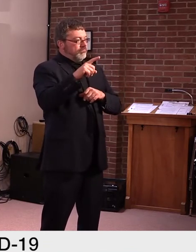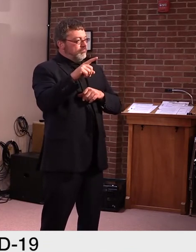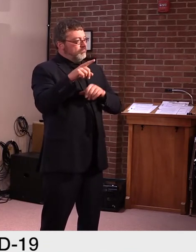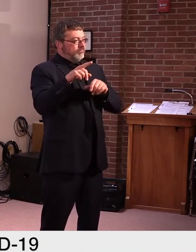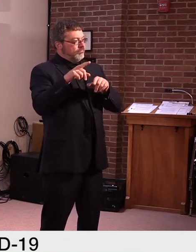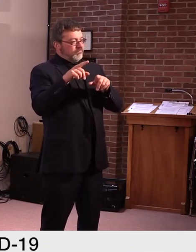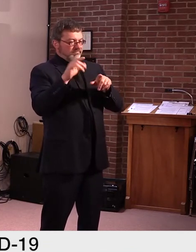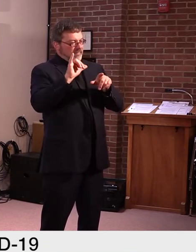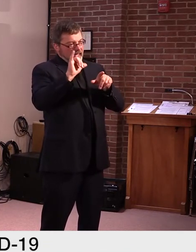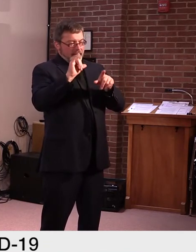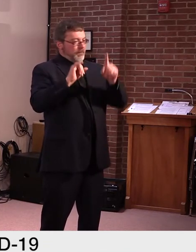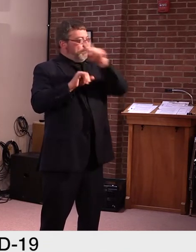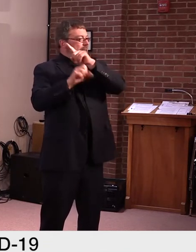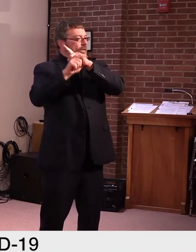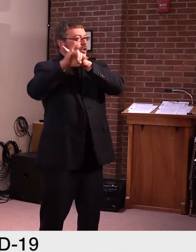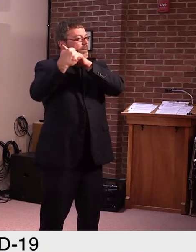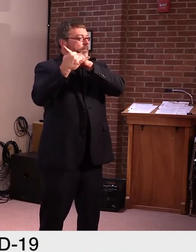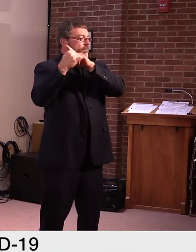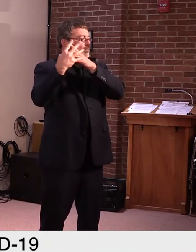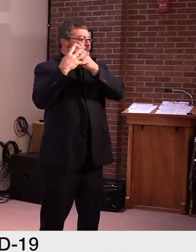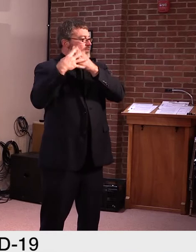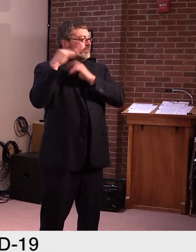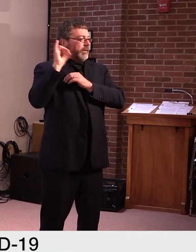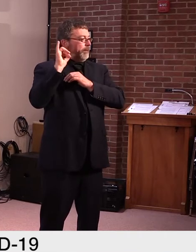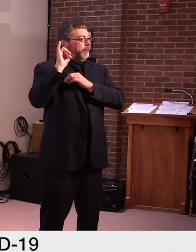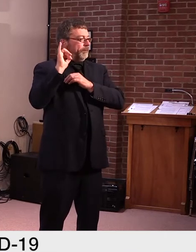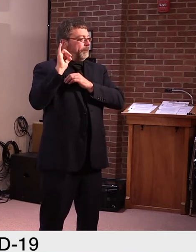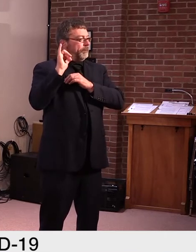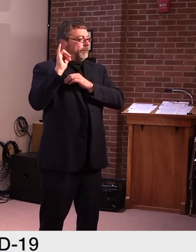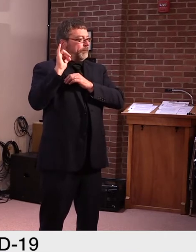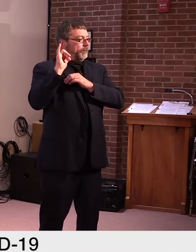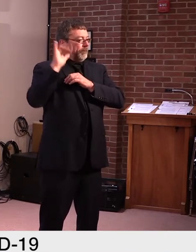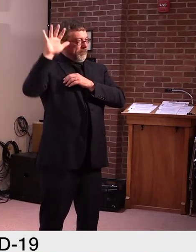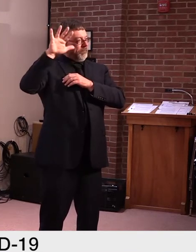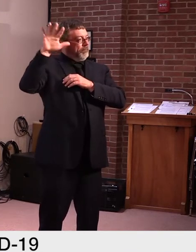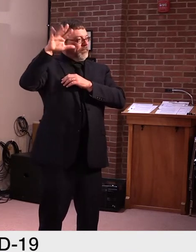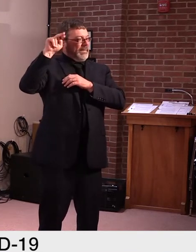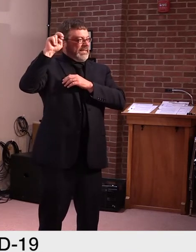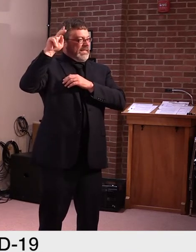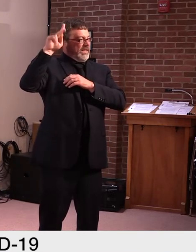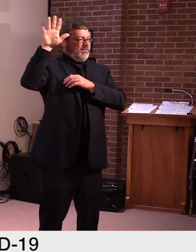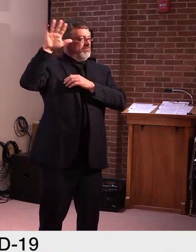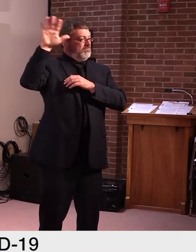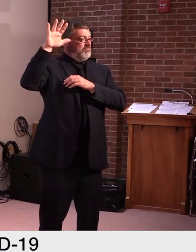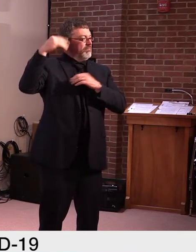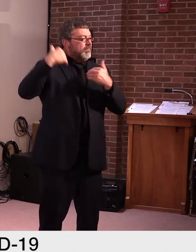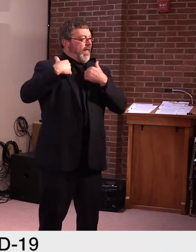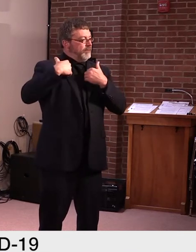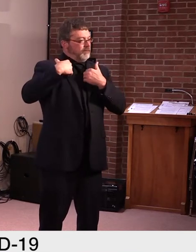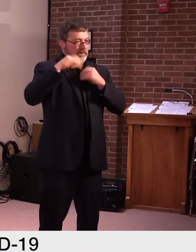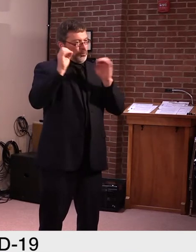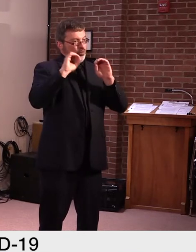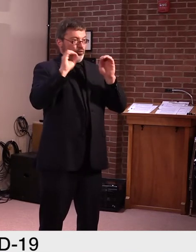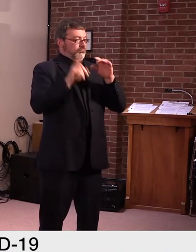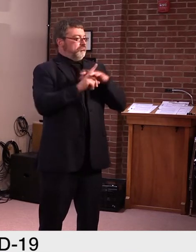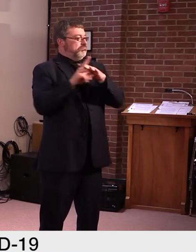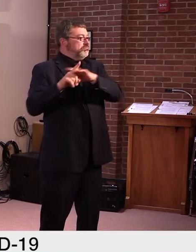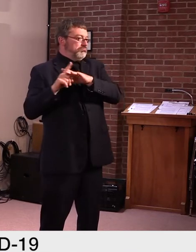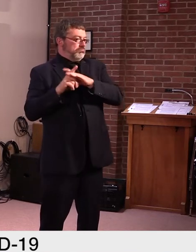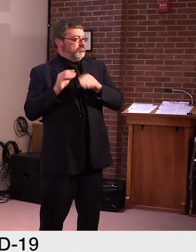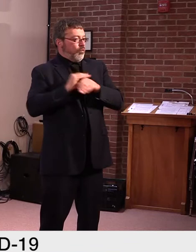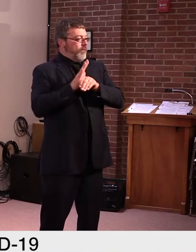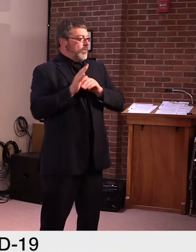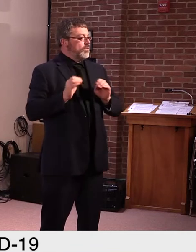uh, where, where we had, uh, Northeast Correctional Facility had, uh, zero positives, uh, out of the